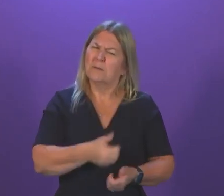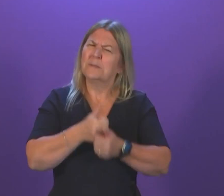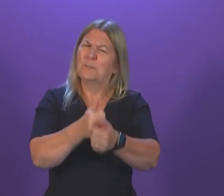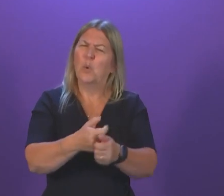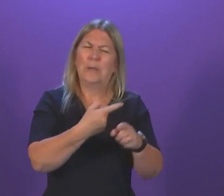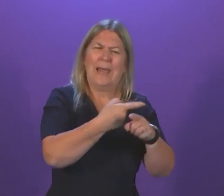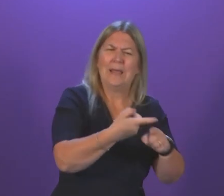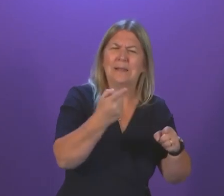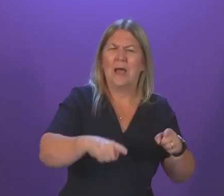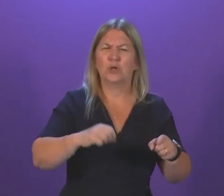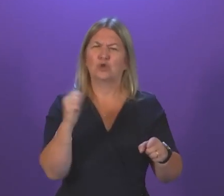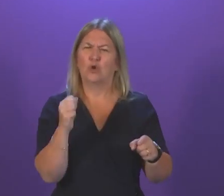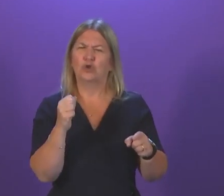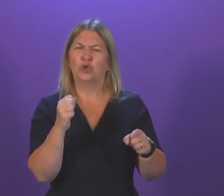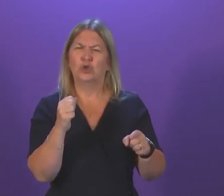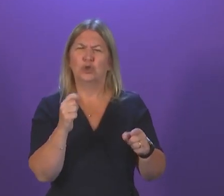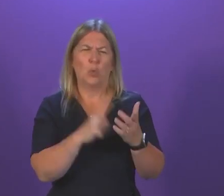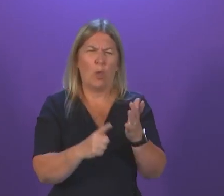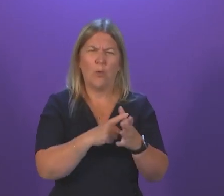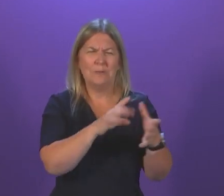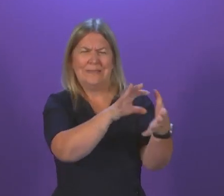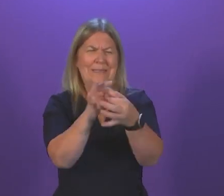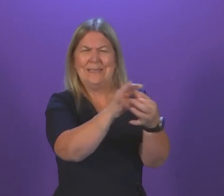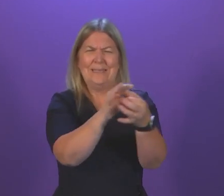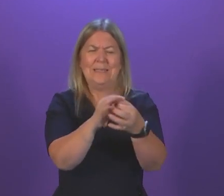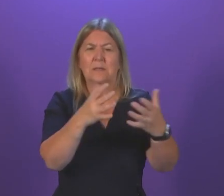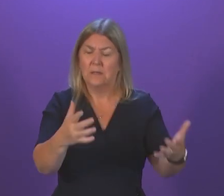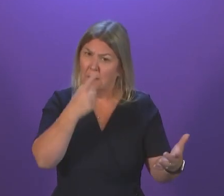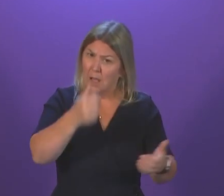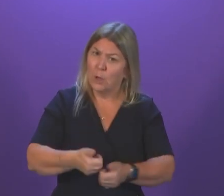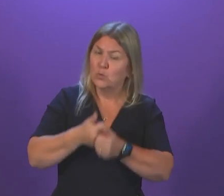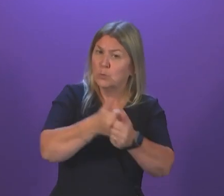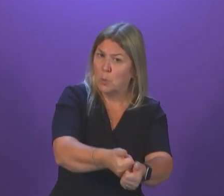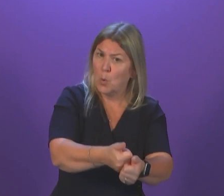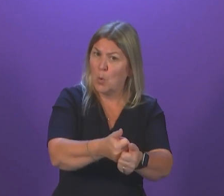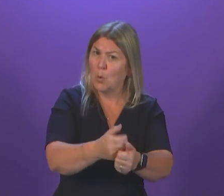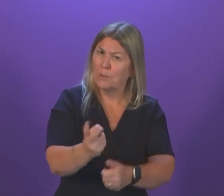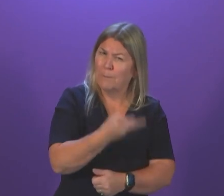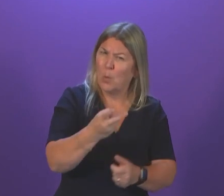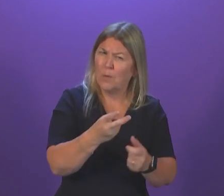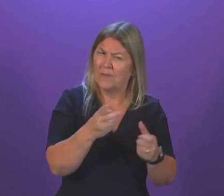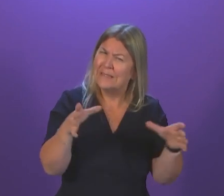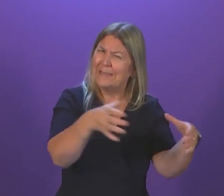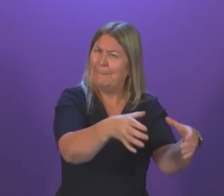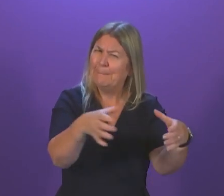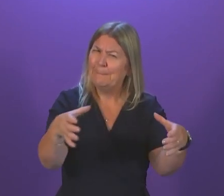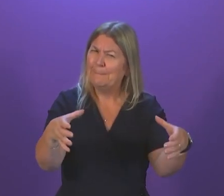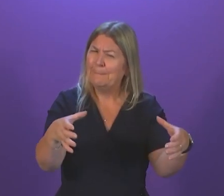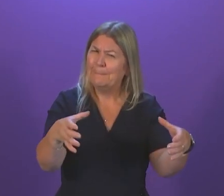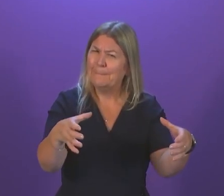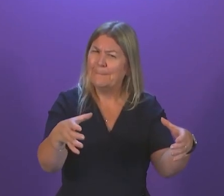can the Government make available to the bid team as they move forward? First Minister. Well firstly I'll